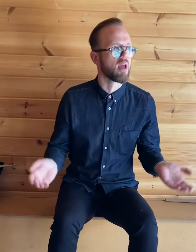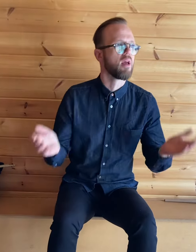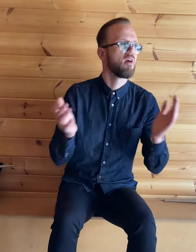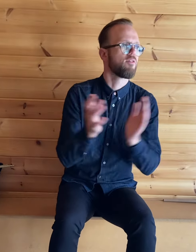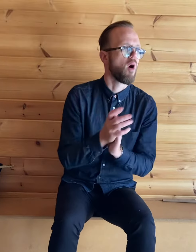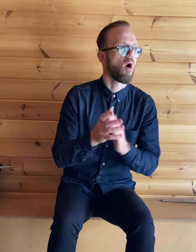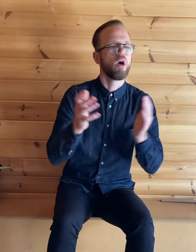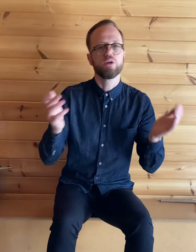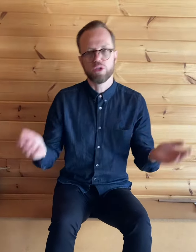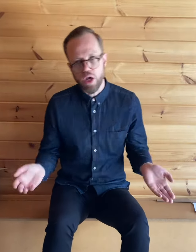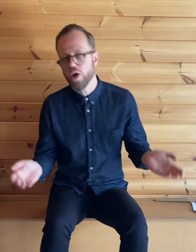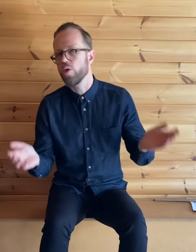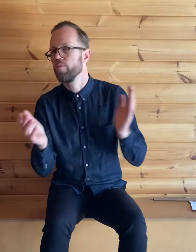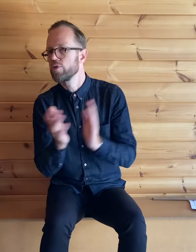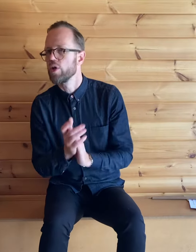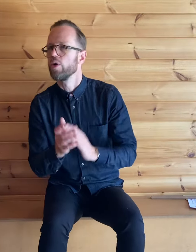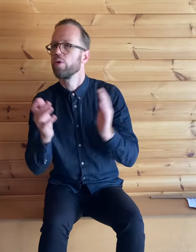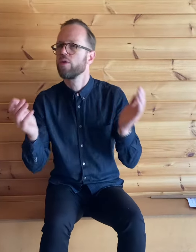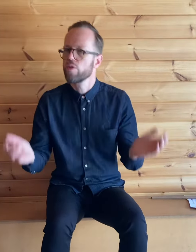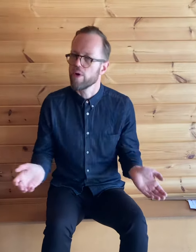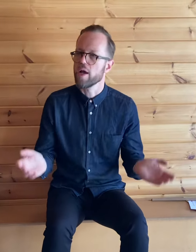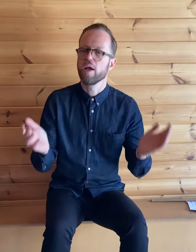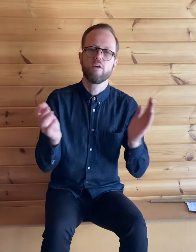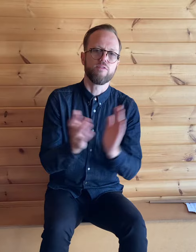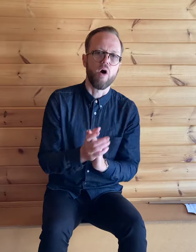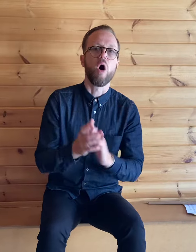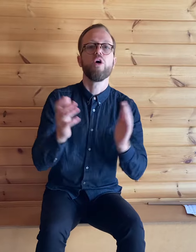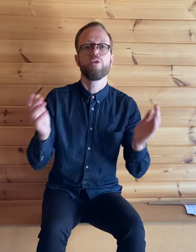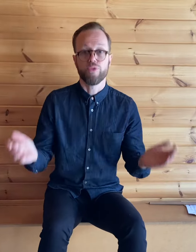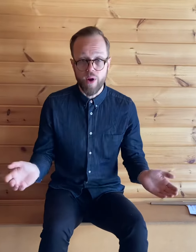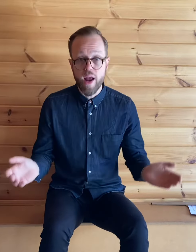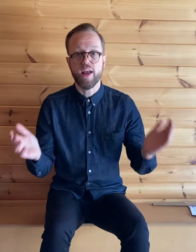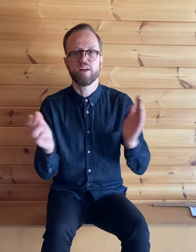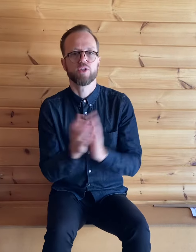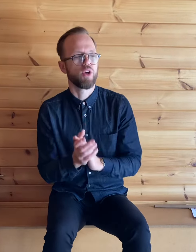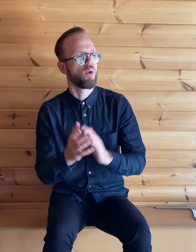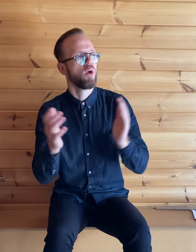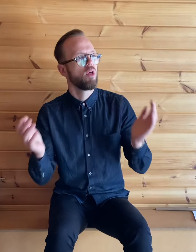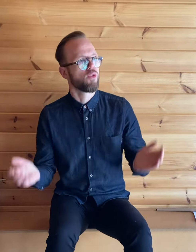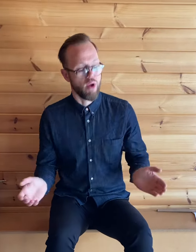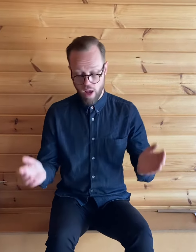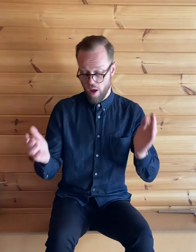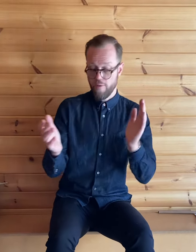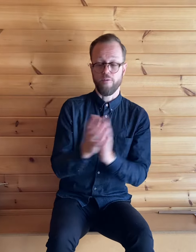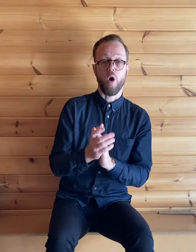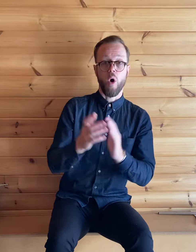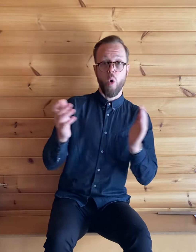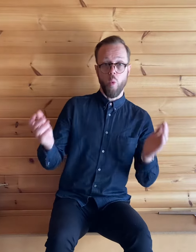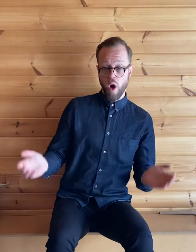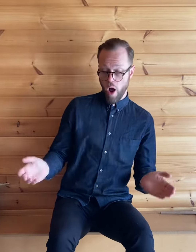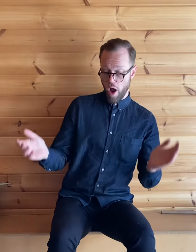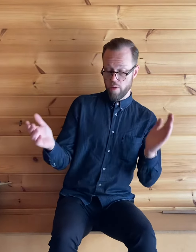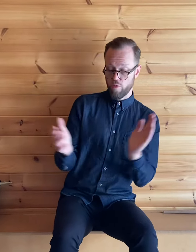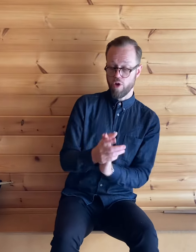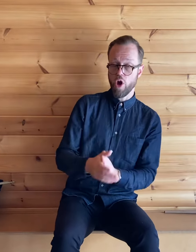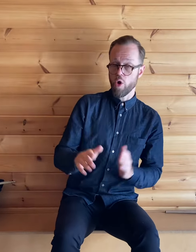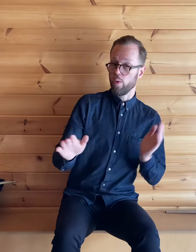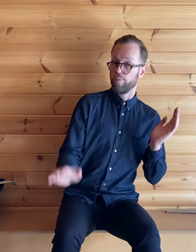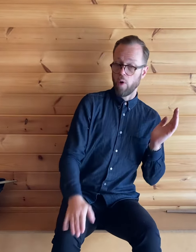four one two three